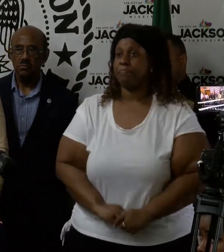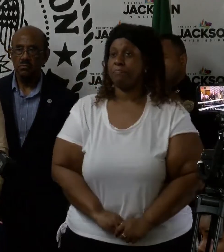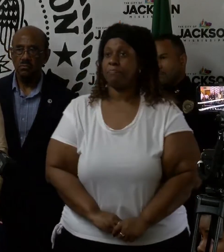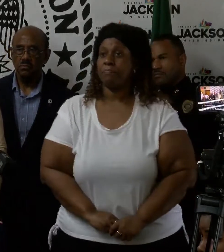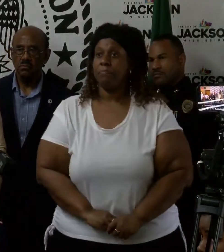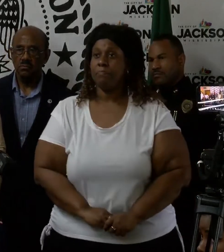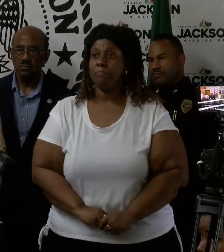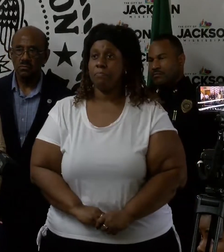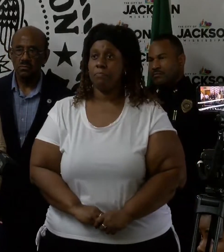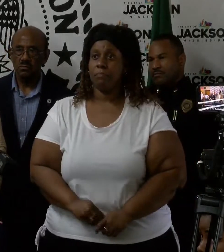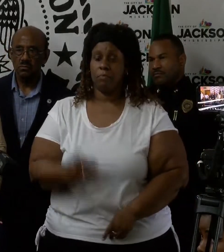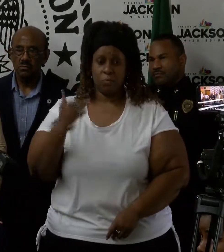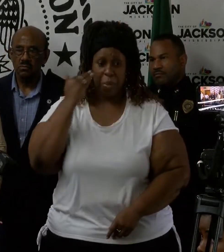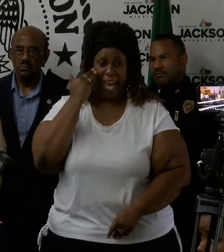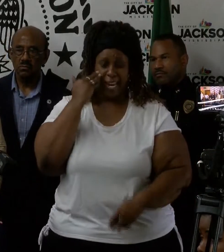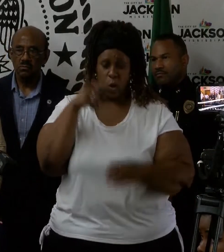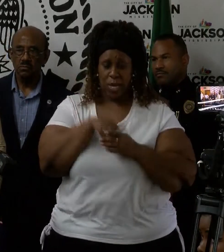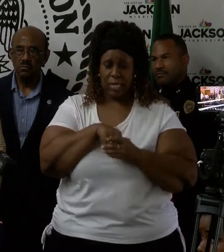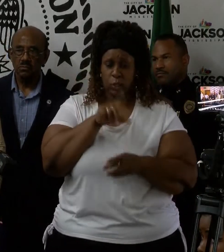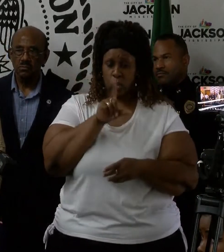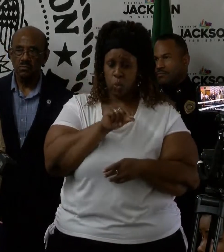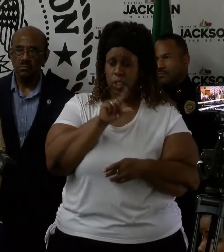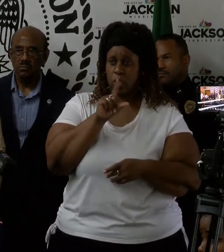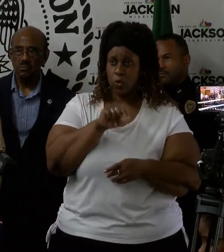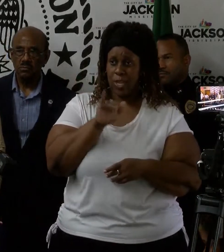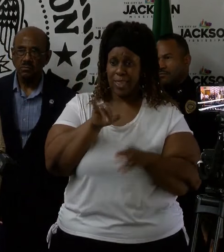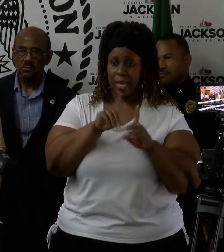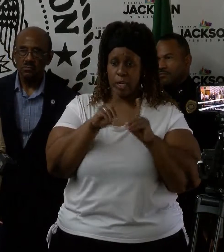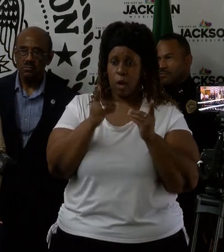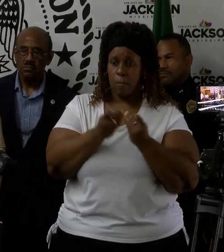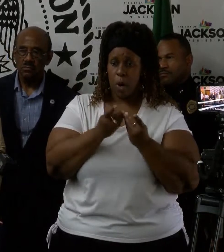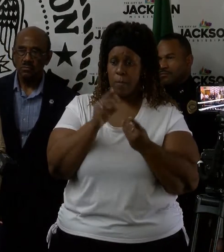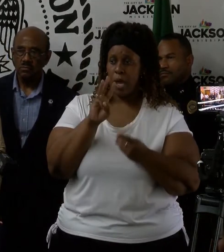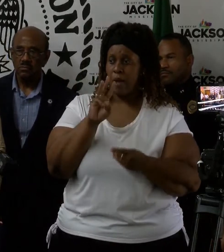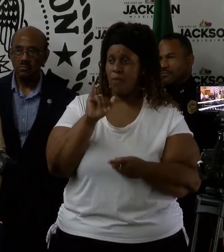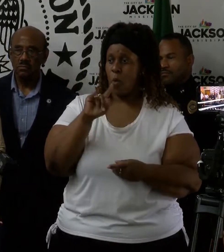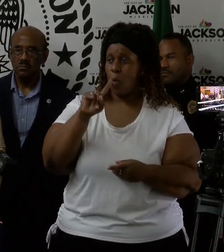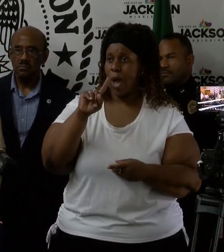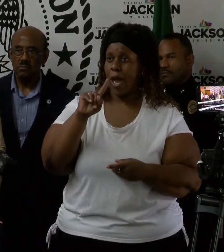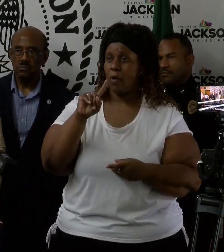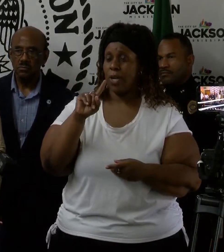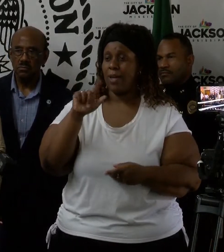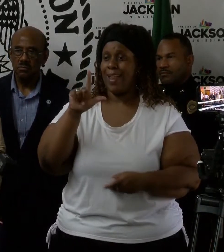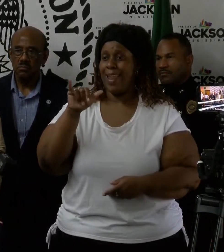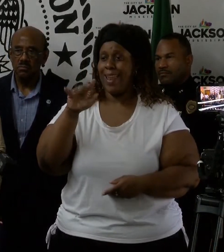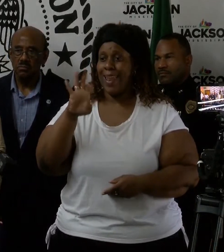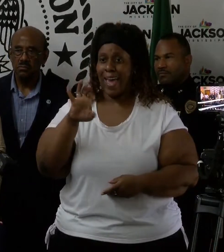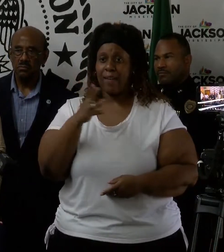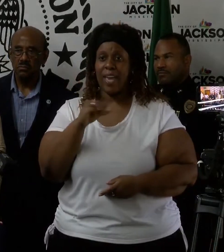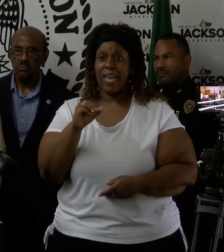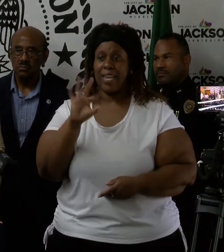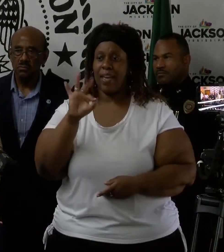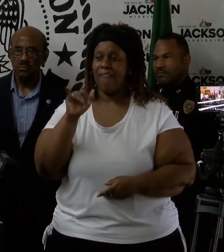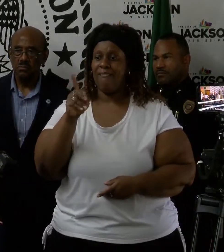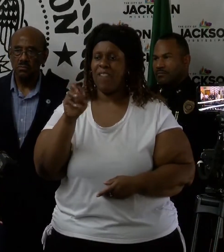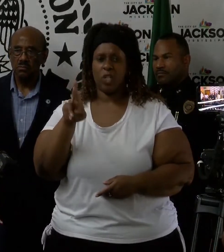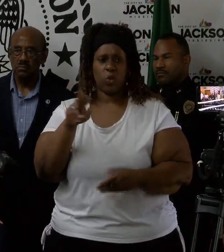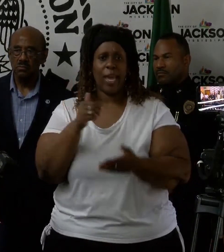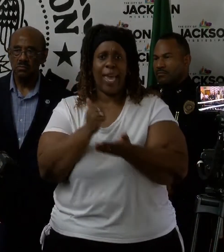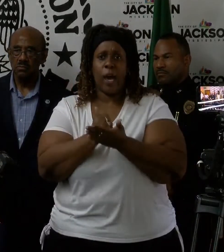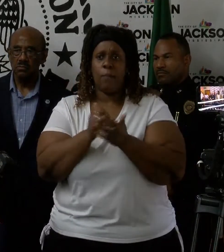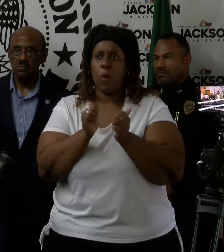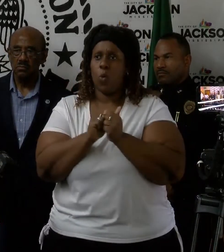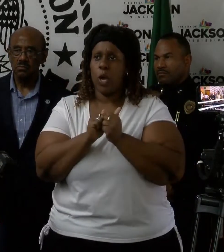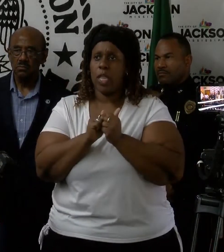I heard that during 2020 that Department of Wildlife and Fisheries also helped with some monitoring of some of those